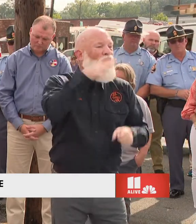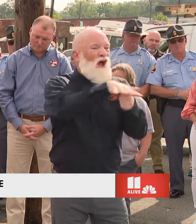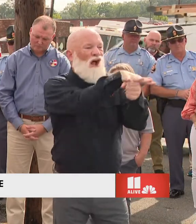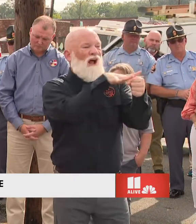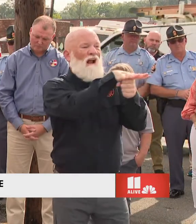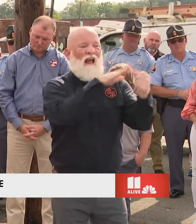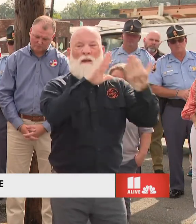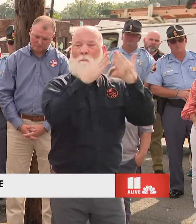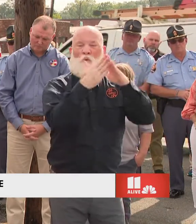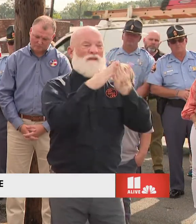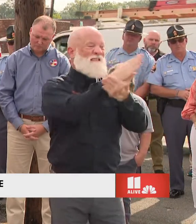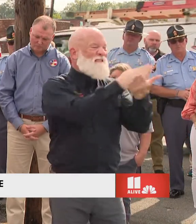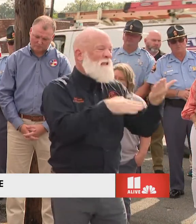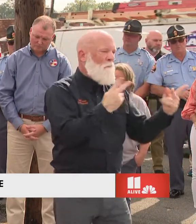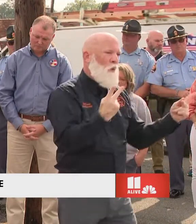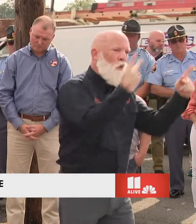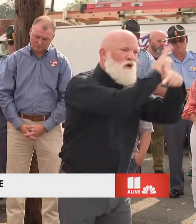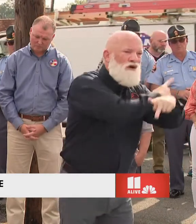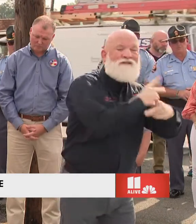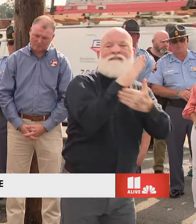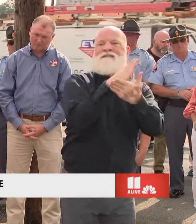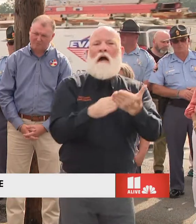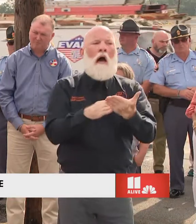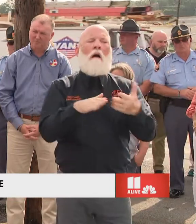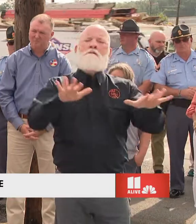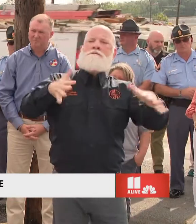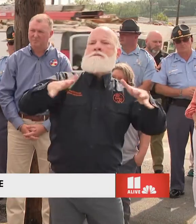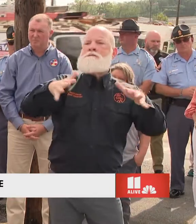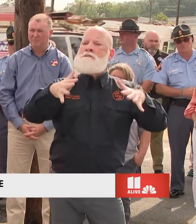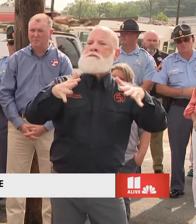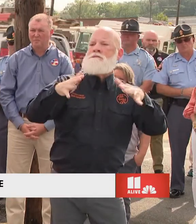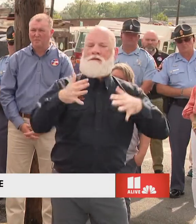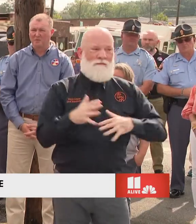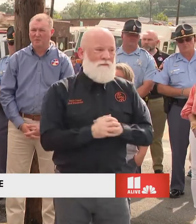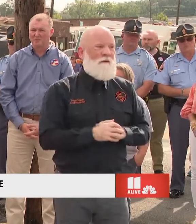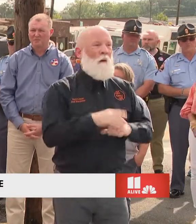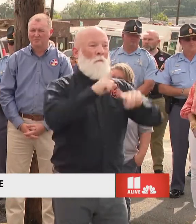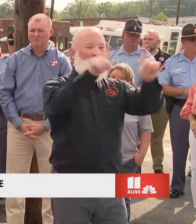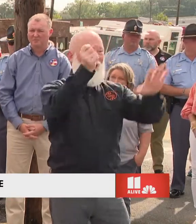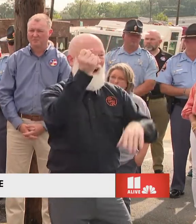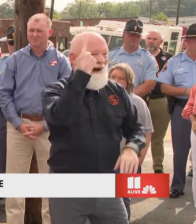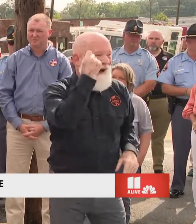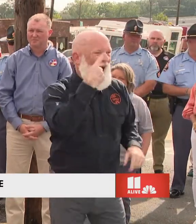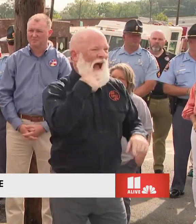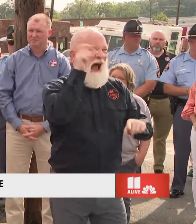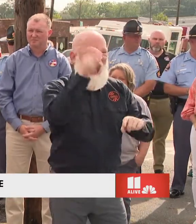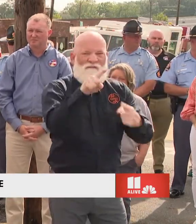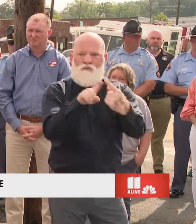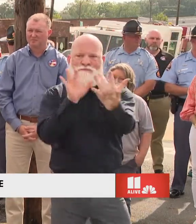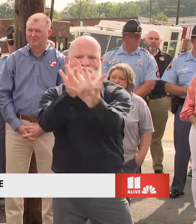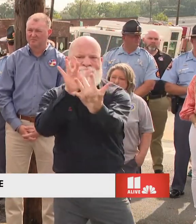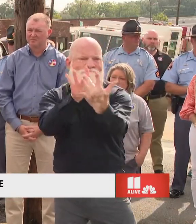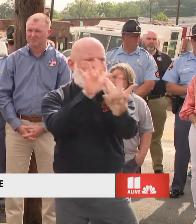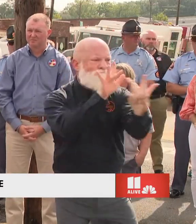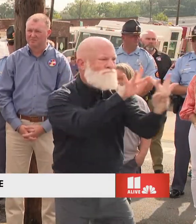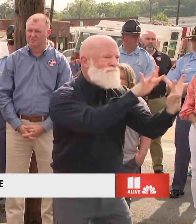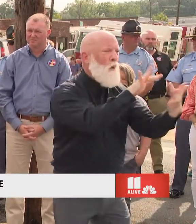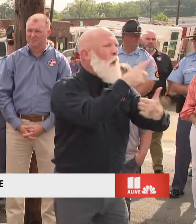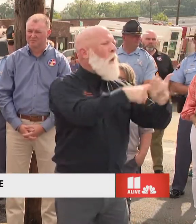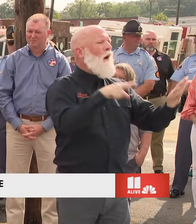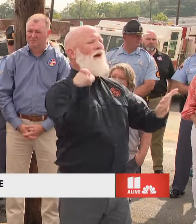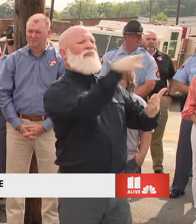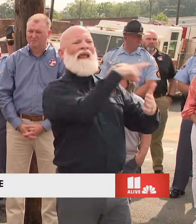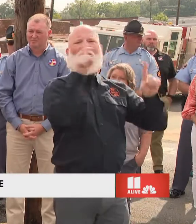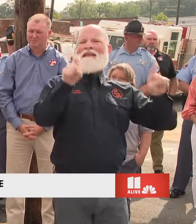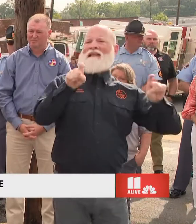than others. And just to make sure that we reach out to them and provide them what they need. And hopefully we'll be back in school maybe by the first of the